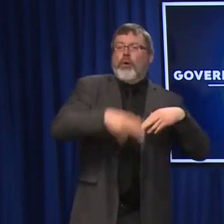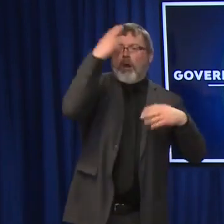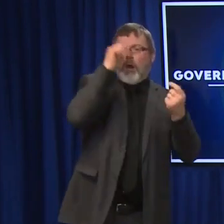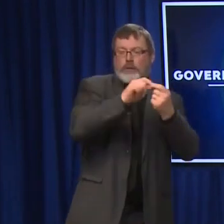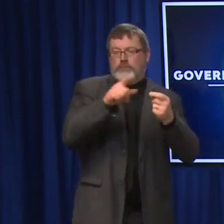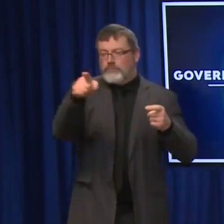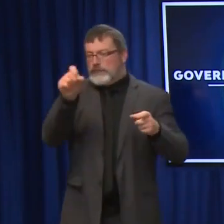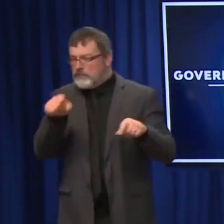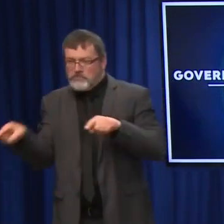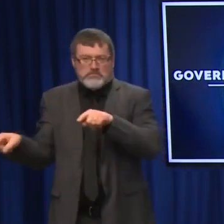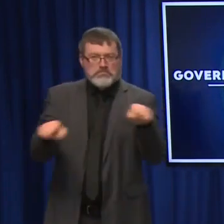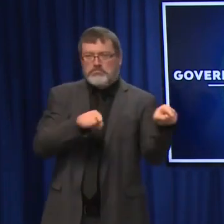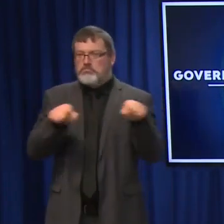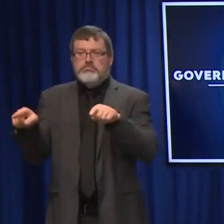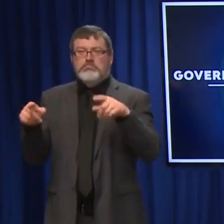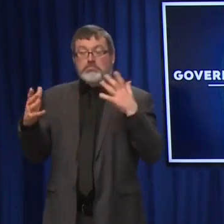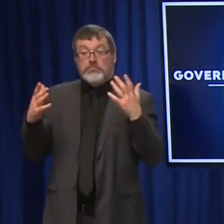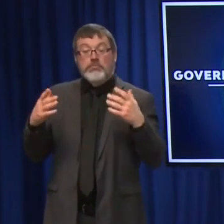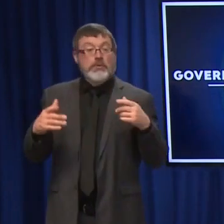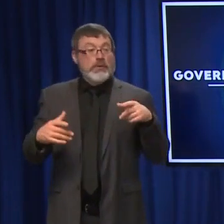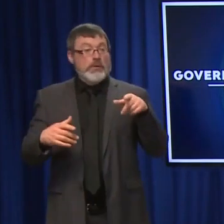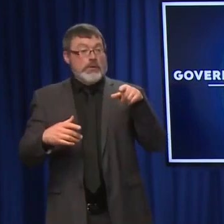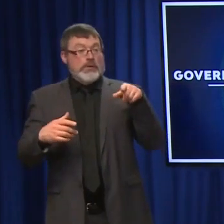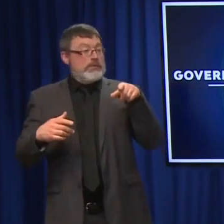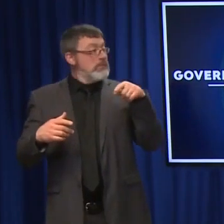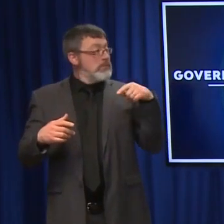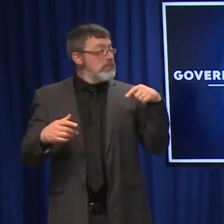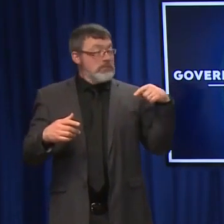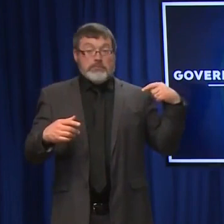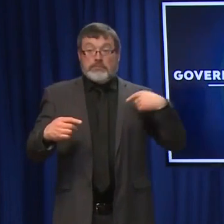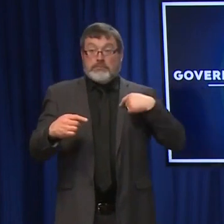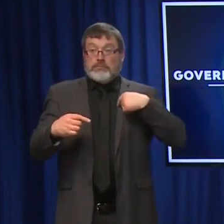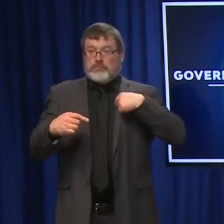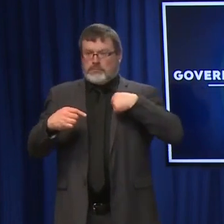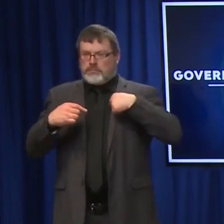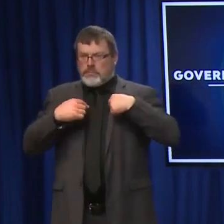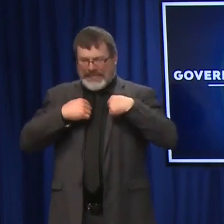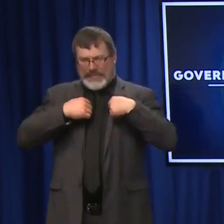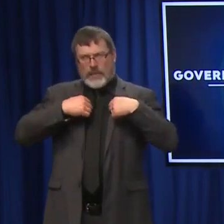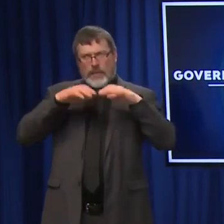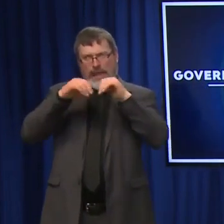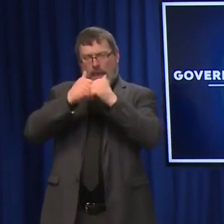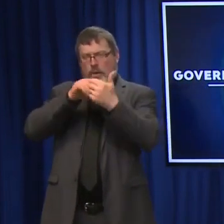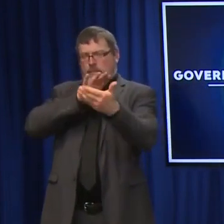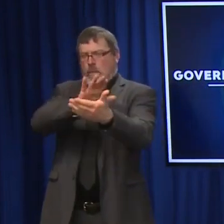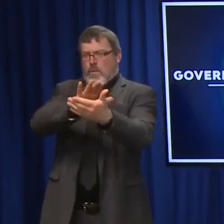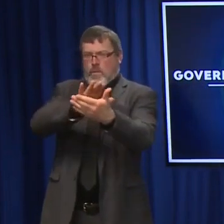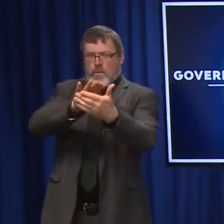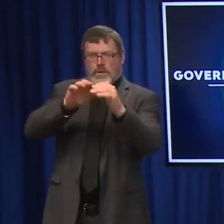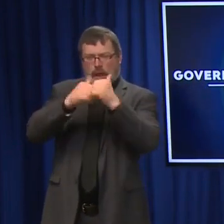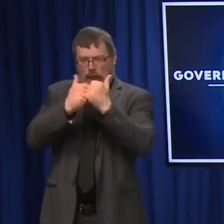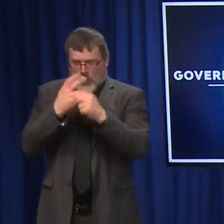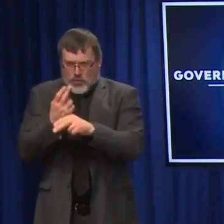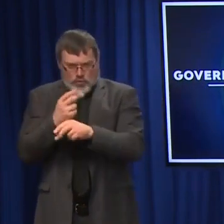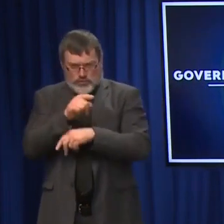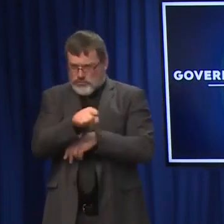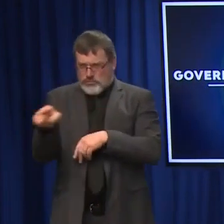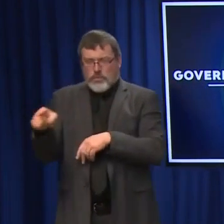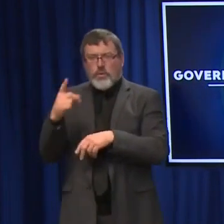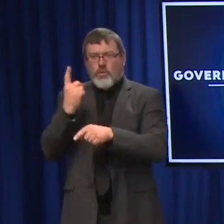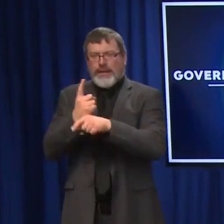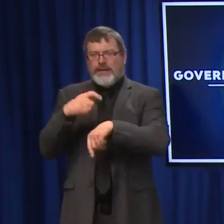the question is really around testing strategy and how to use the available tests that we have